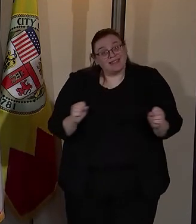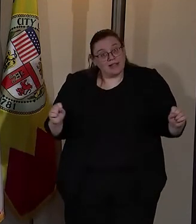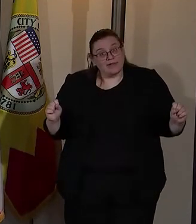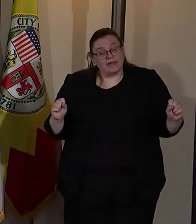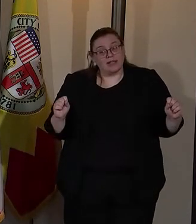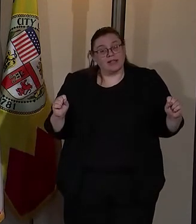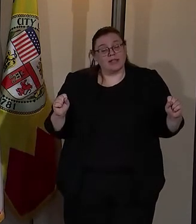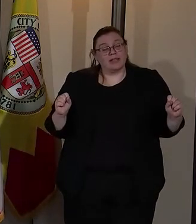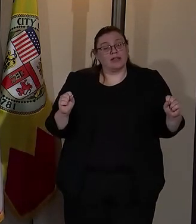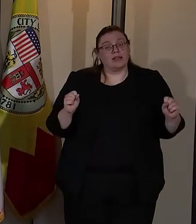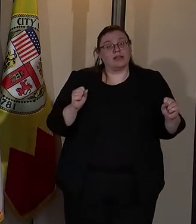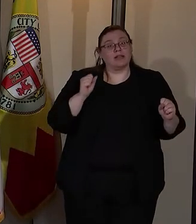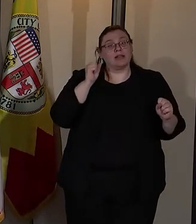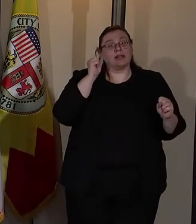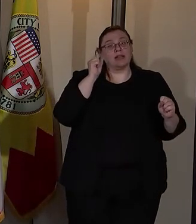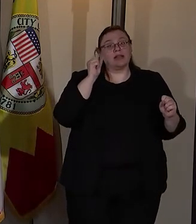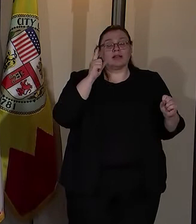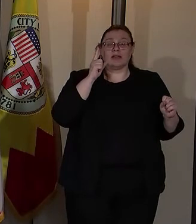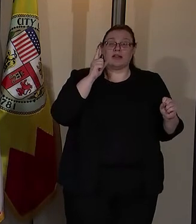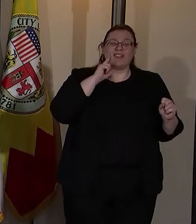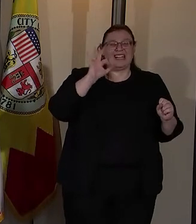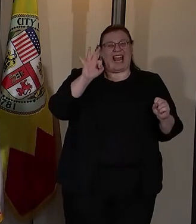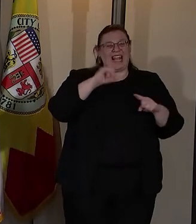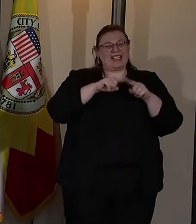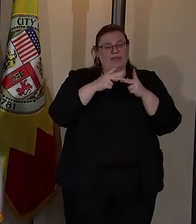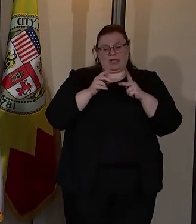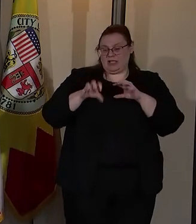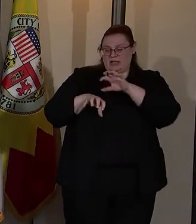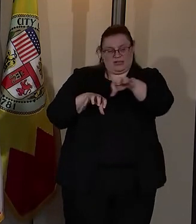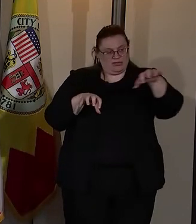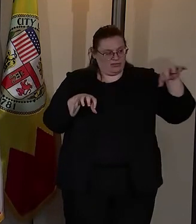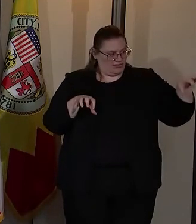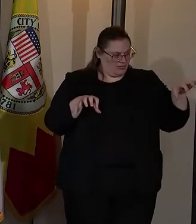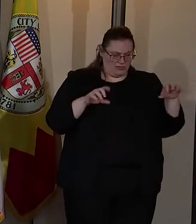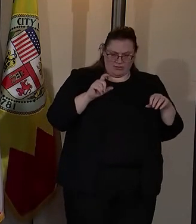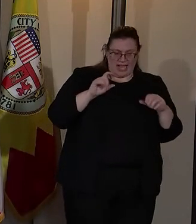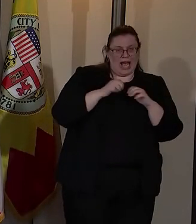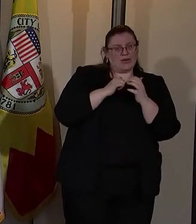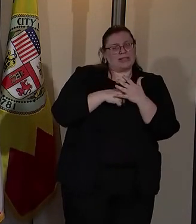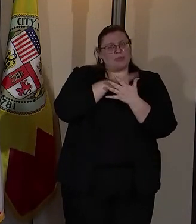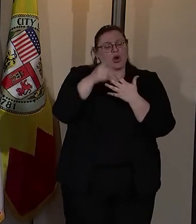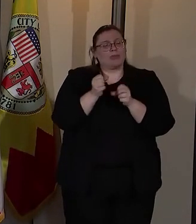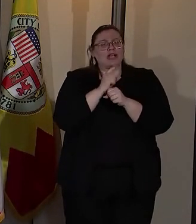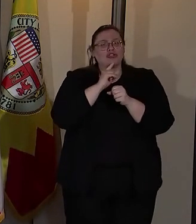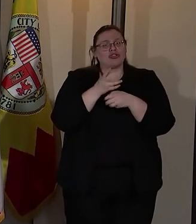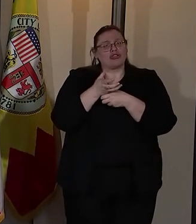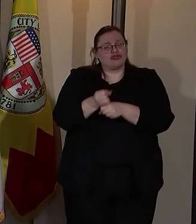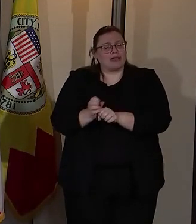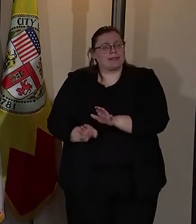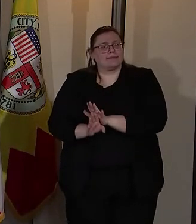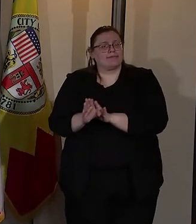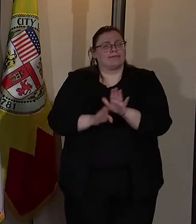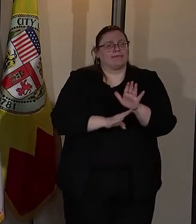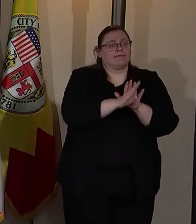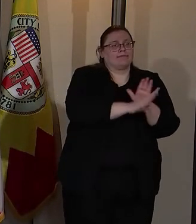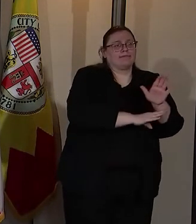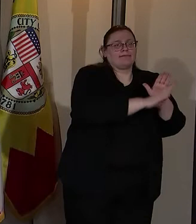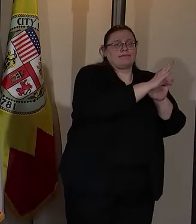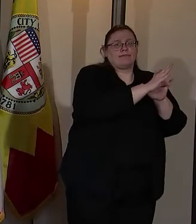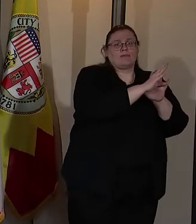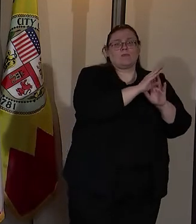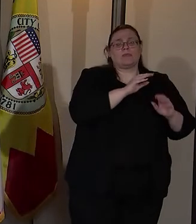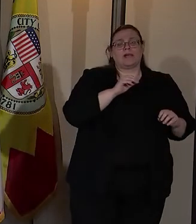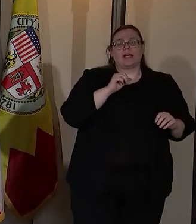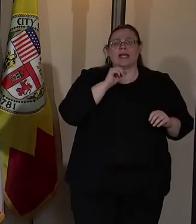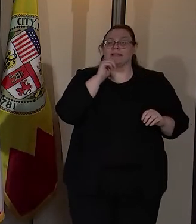but what we look at across nine sites is how does that programming ensure that trust is being built and it's not just programming